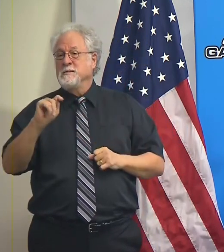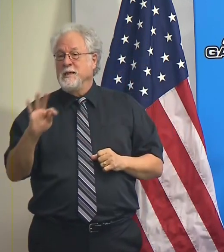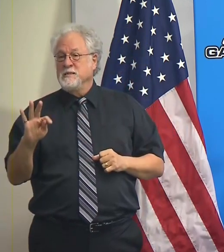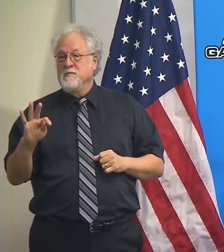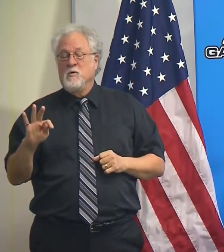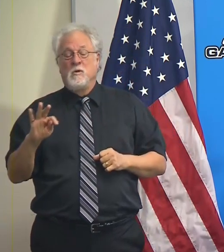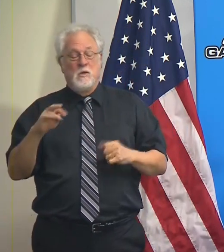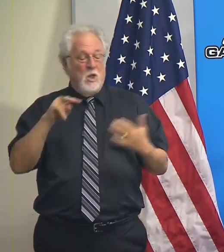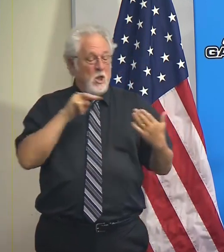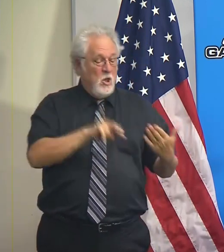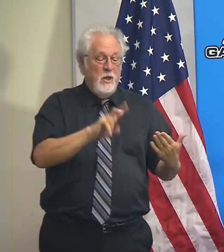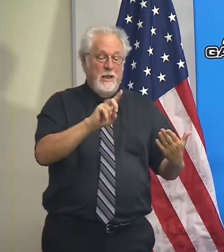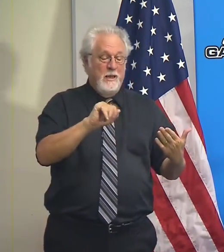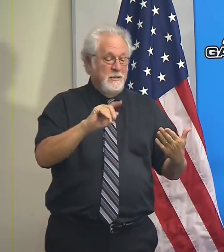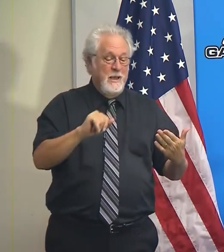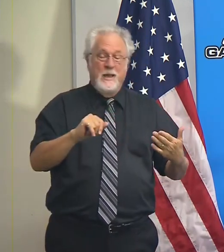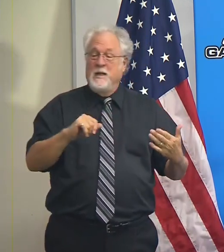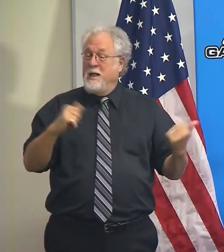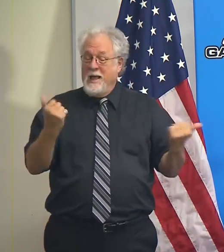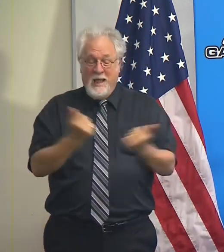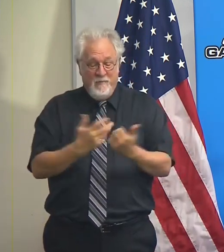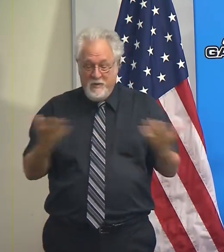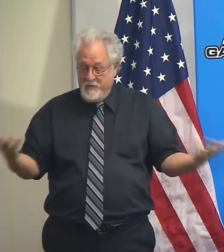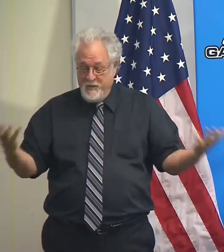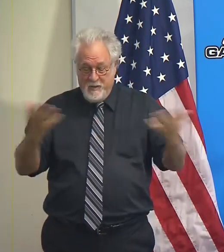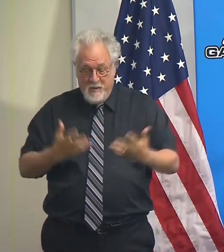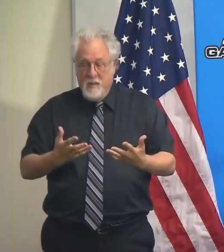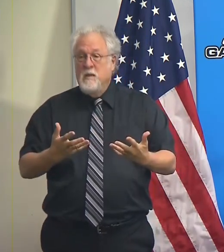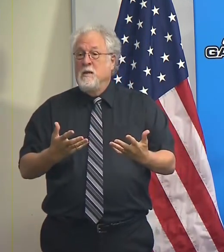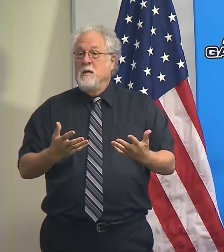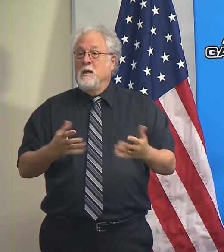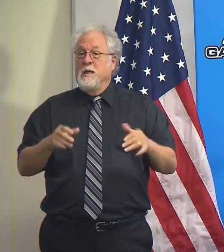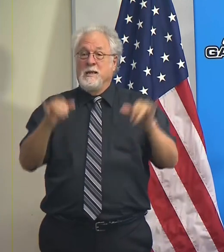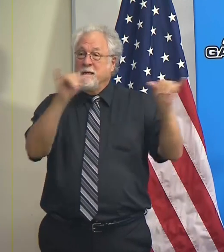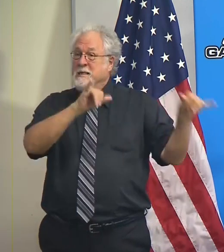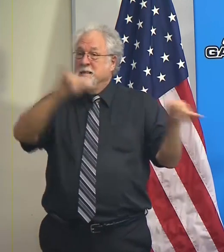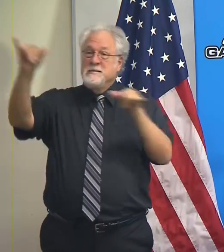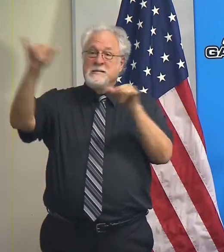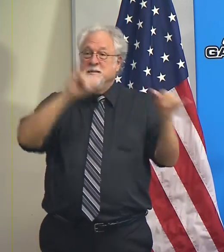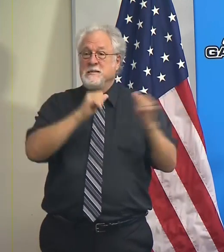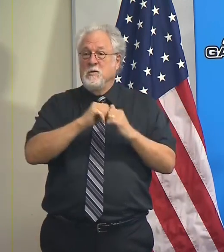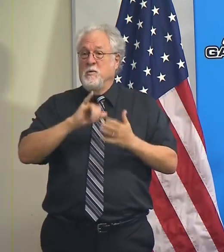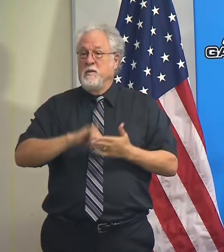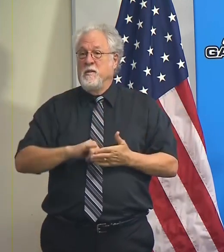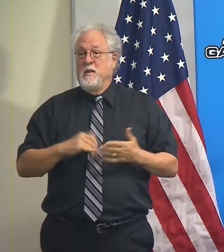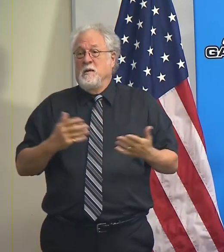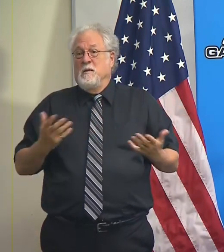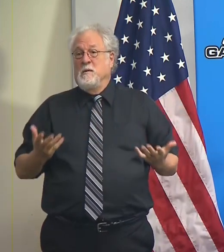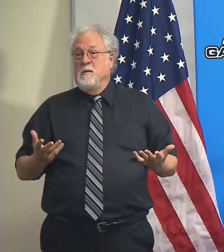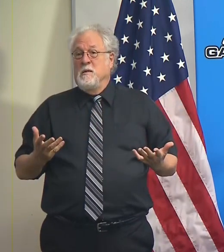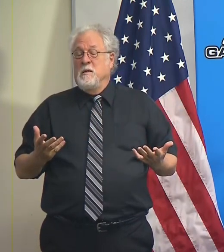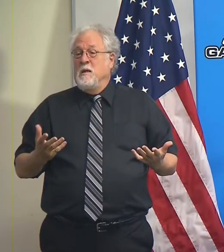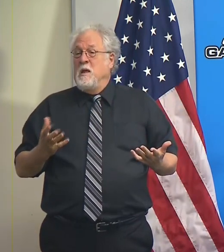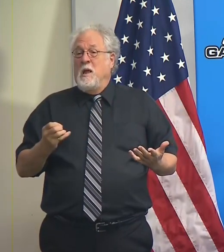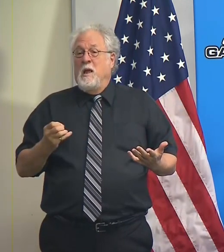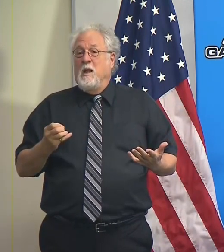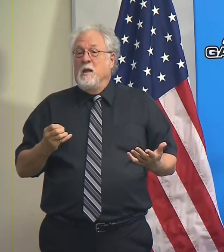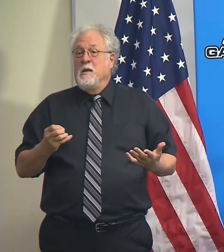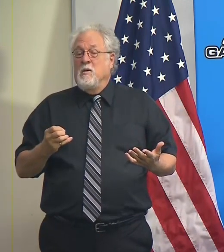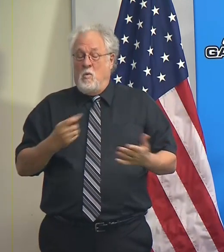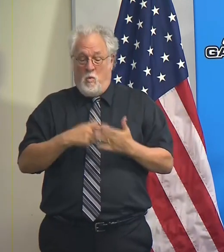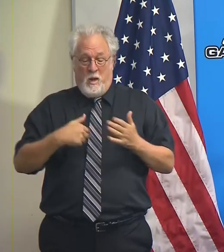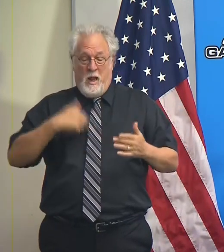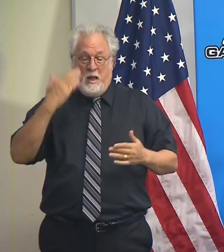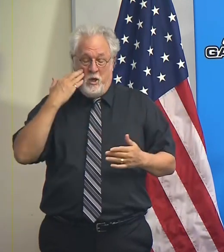We're looking at the data and everything that we have in place is consistent with that, and what I know